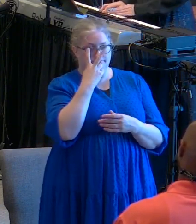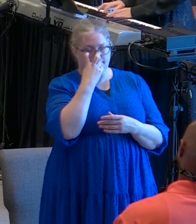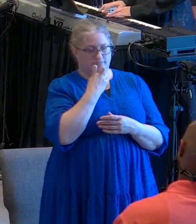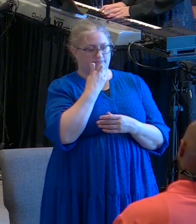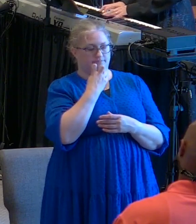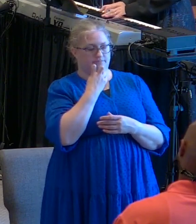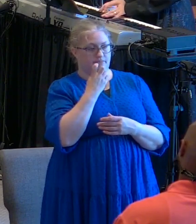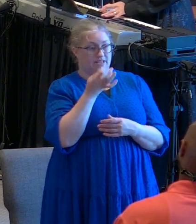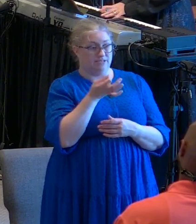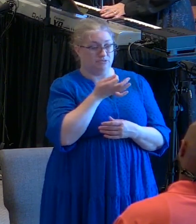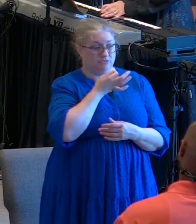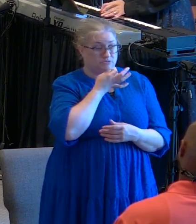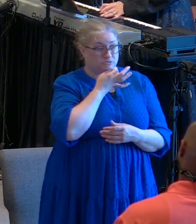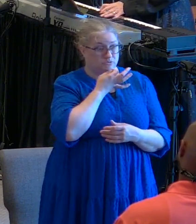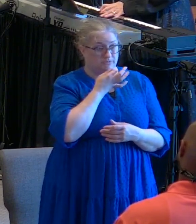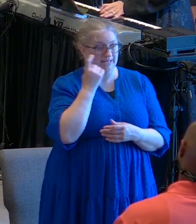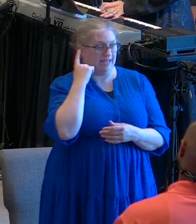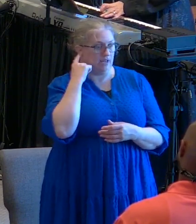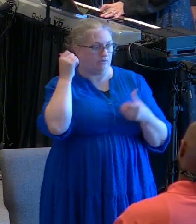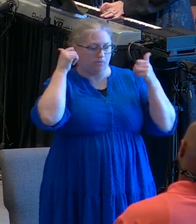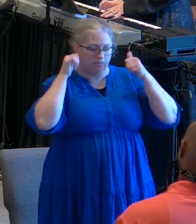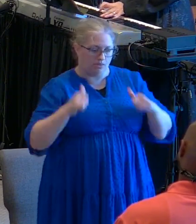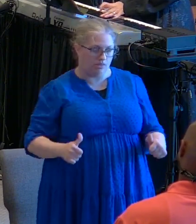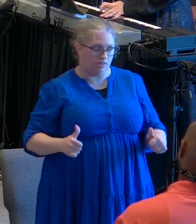soon after that he lost his hearing